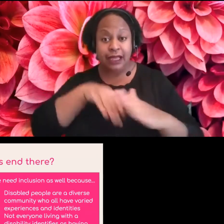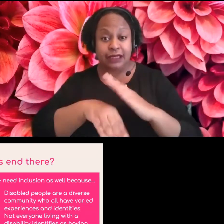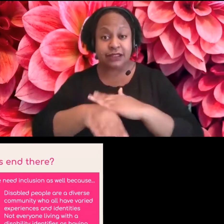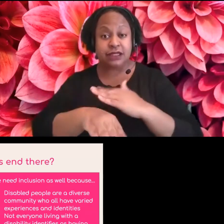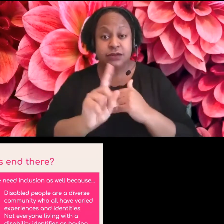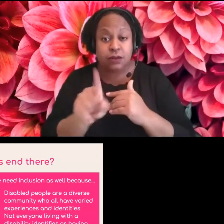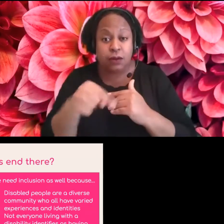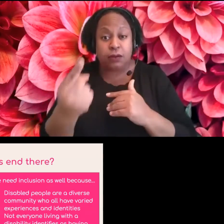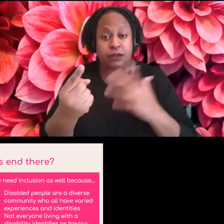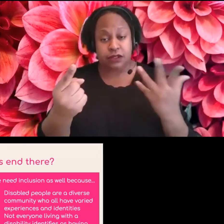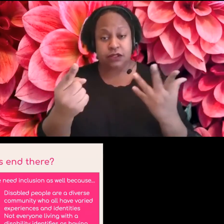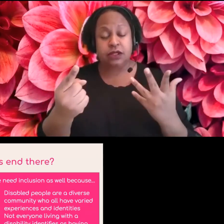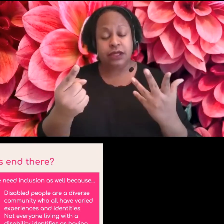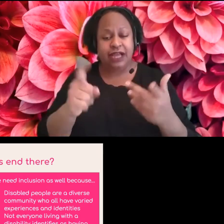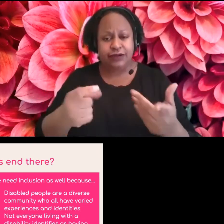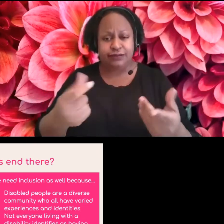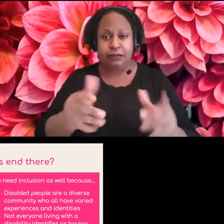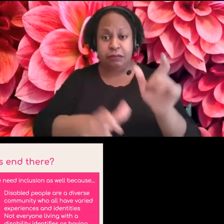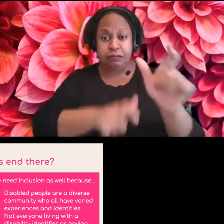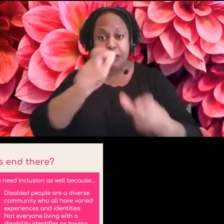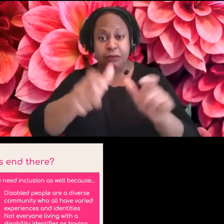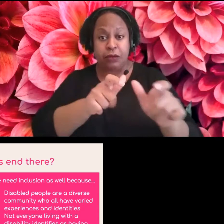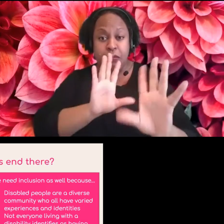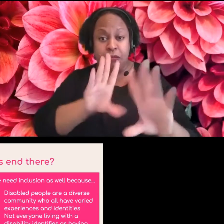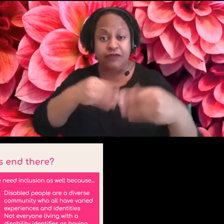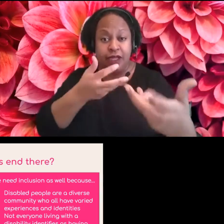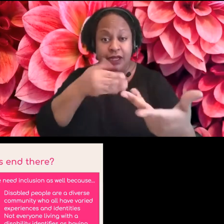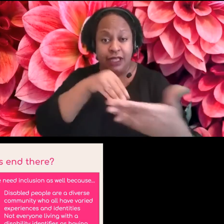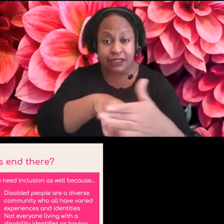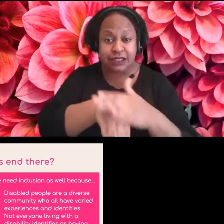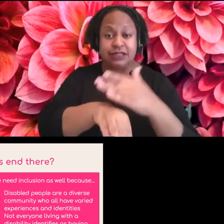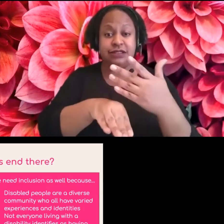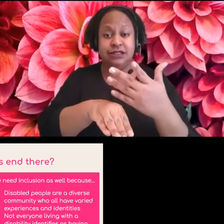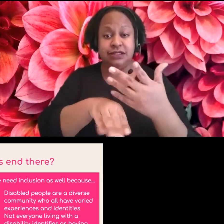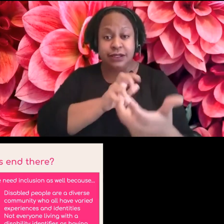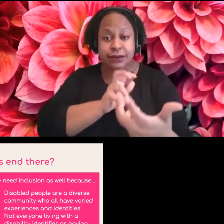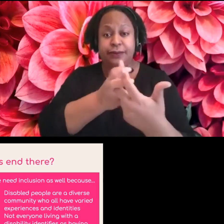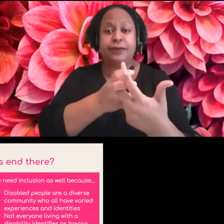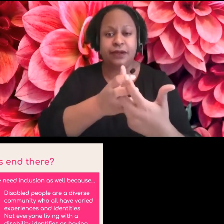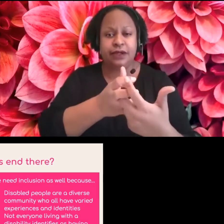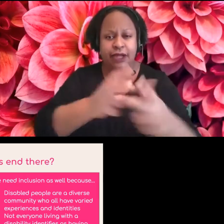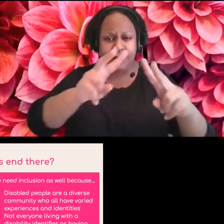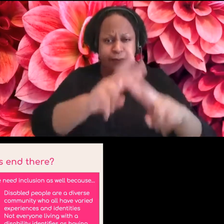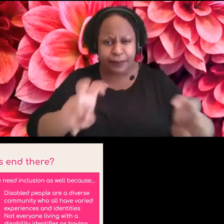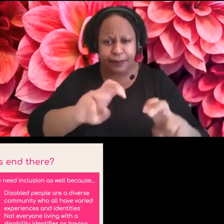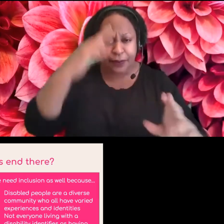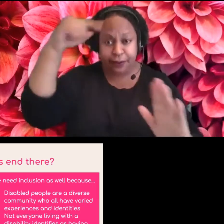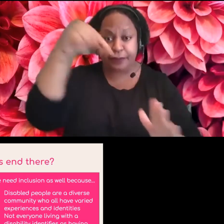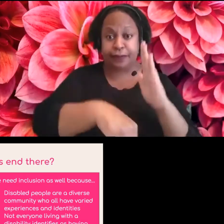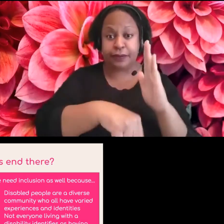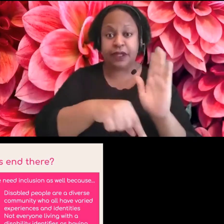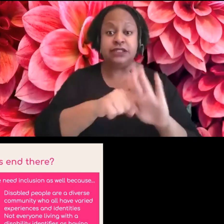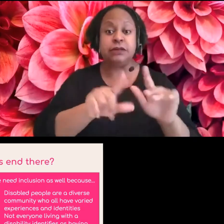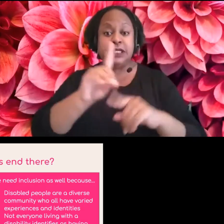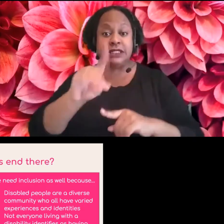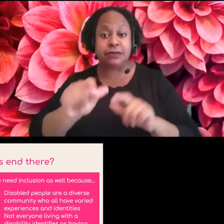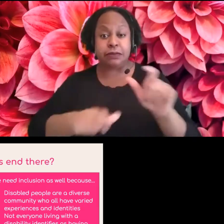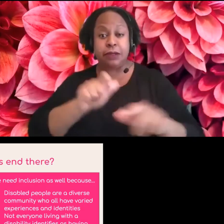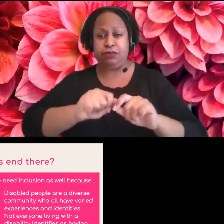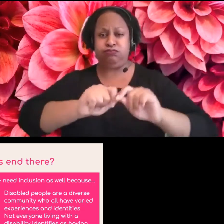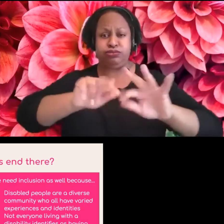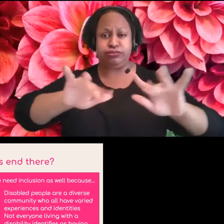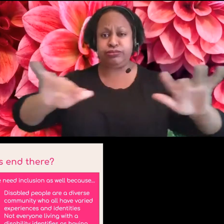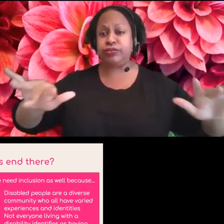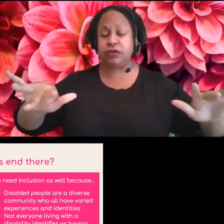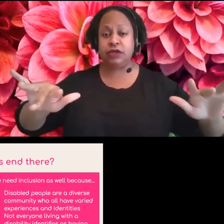that you're trying to provide for. you know, disabled people are a very diverse community. Um, we have all of extremely